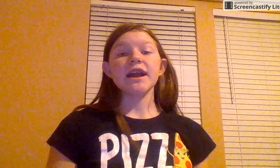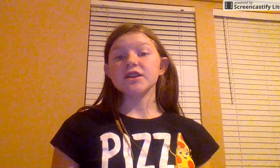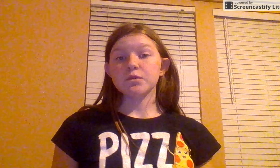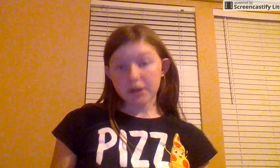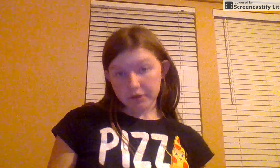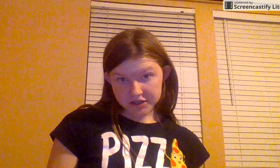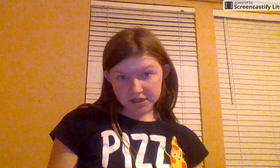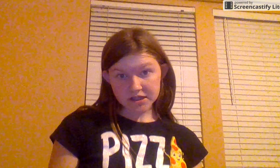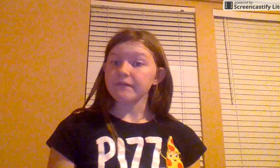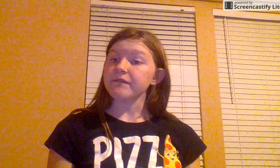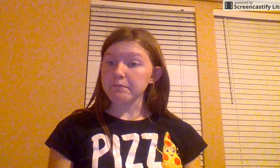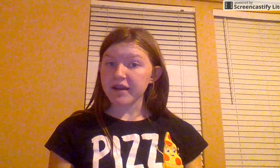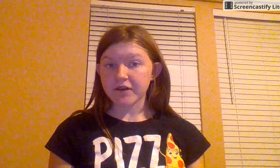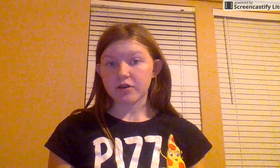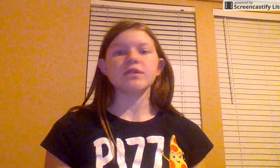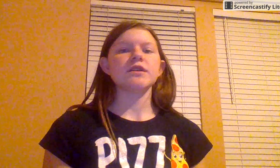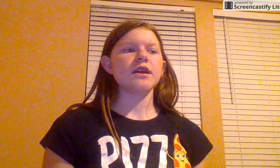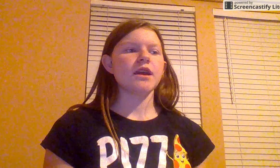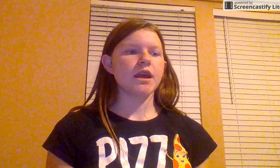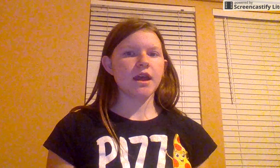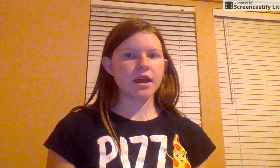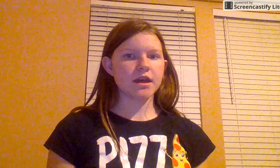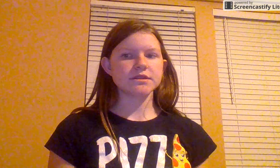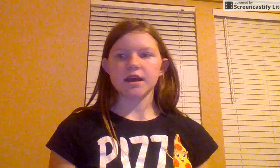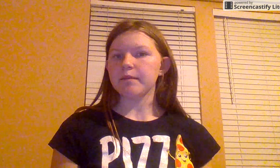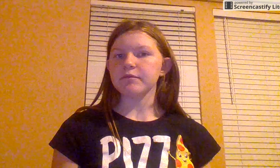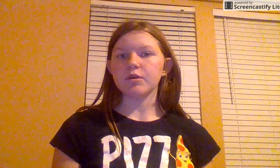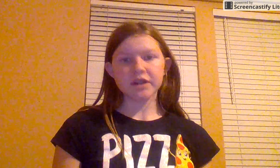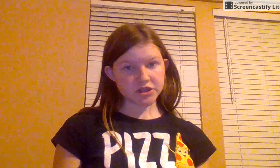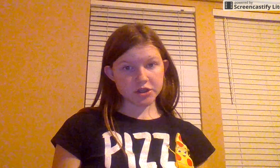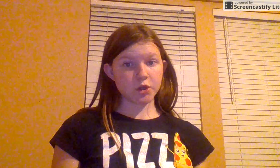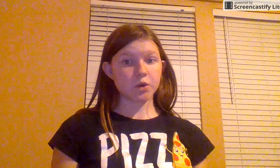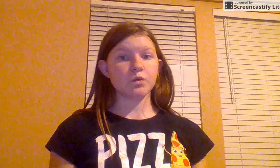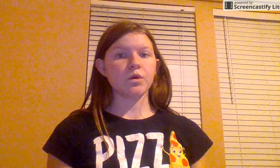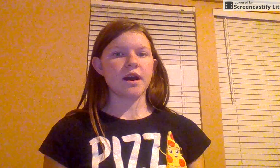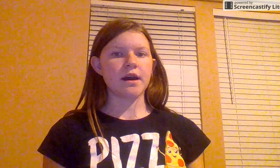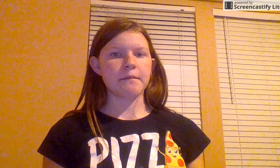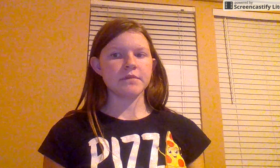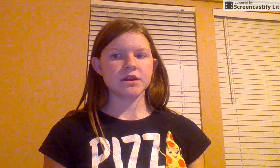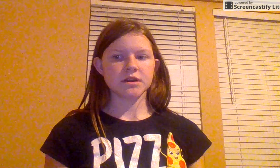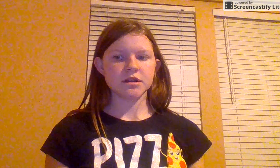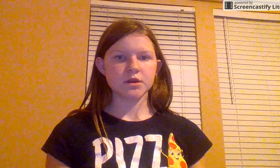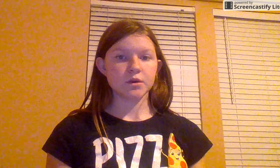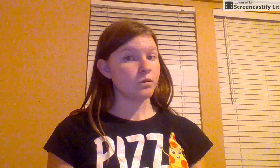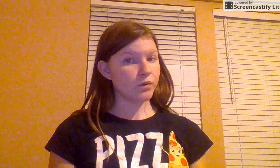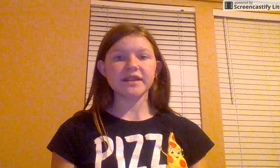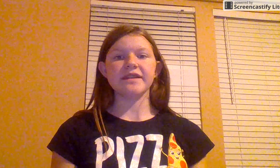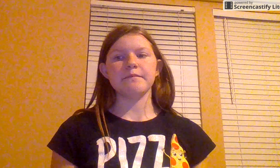got 20 questions from my phone, and I'm going to, um, read them.